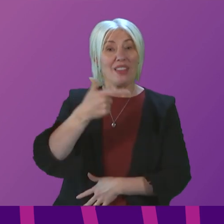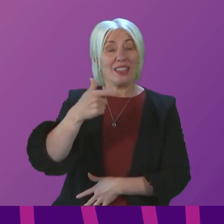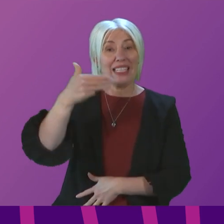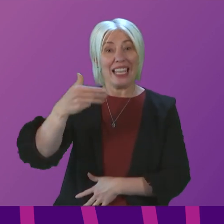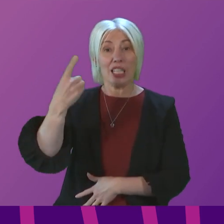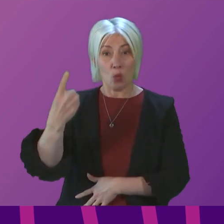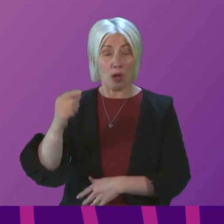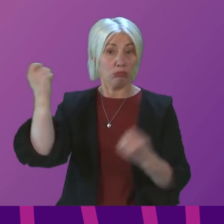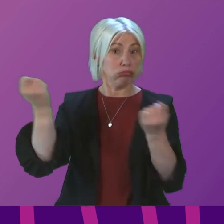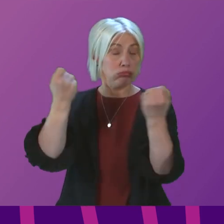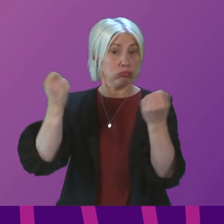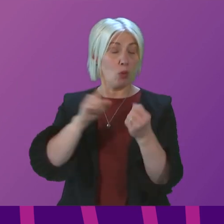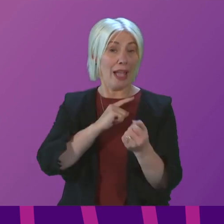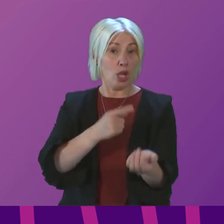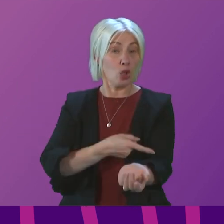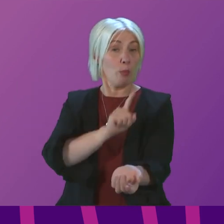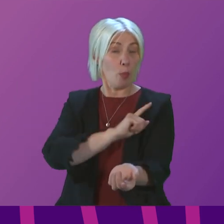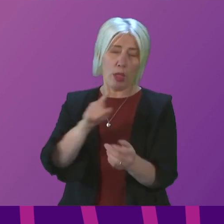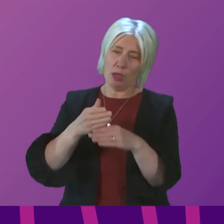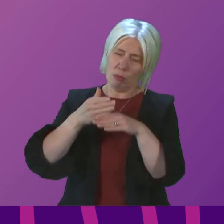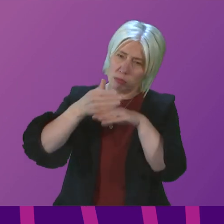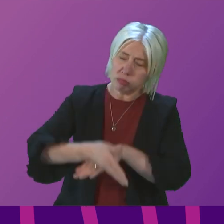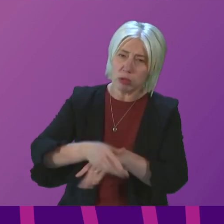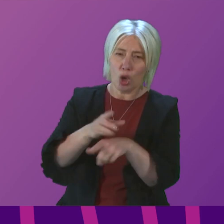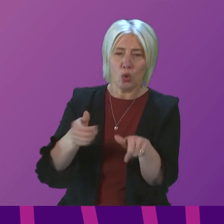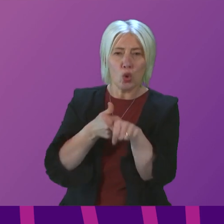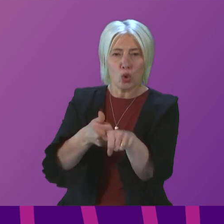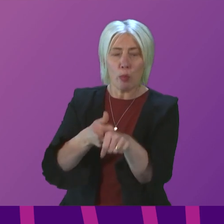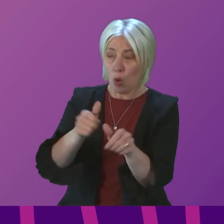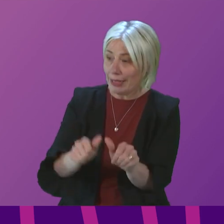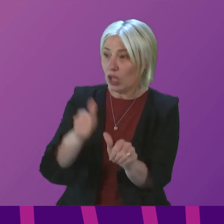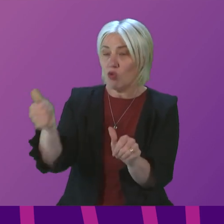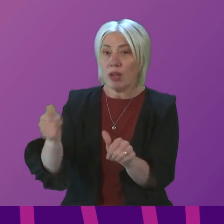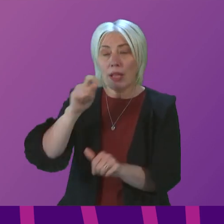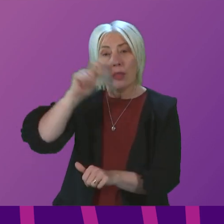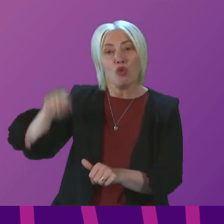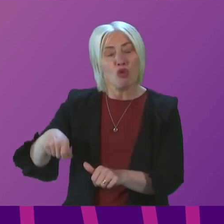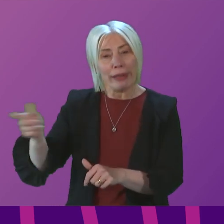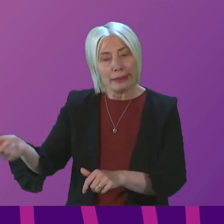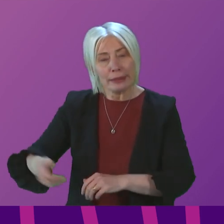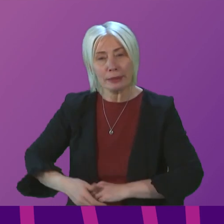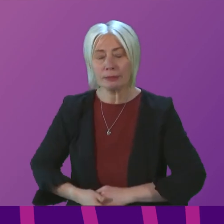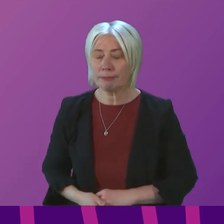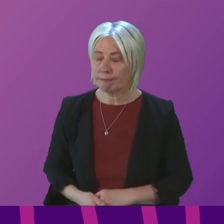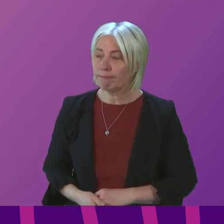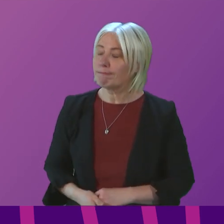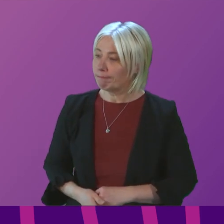in these days when Poland is doing so much to support its troubled neighbour, Ukraine. First Minister.